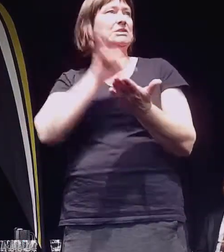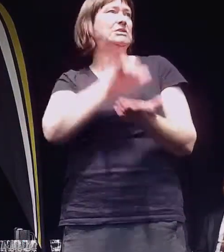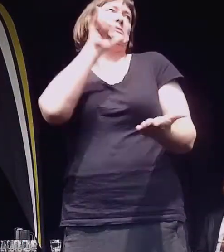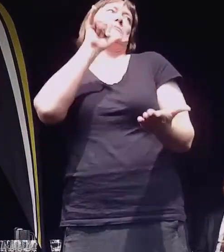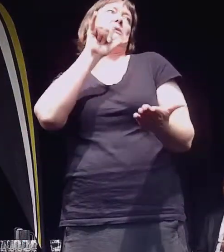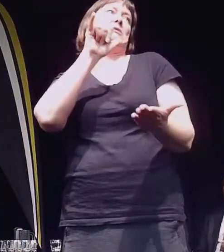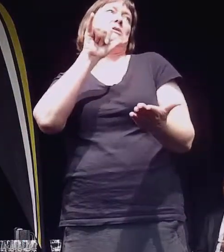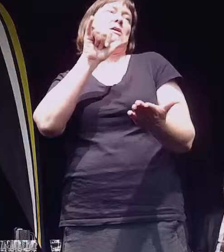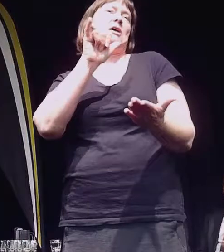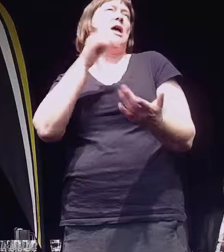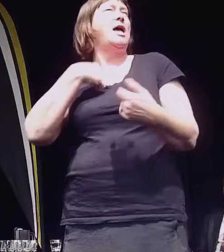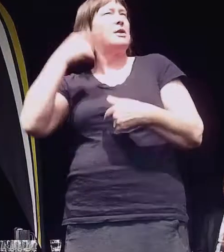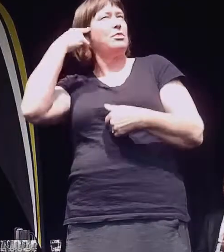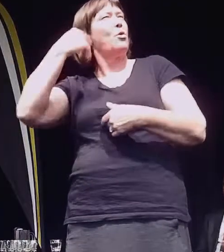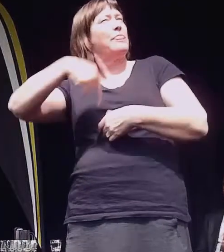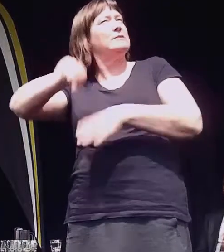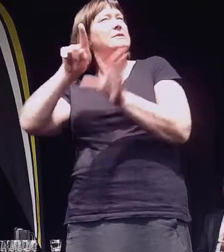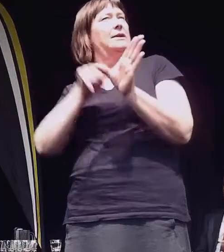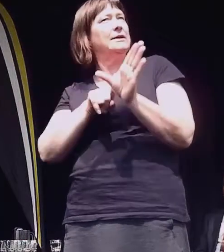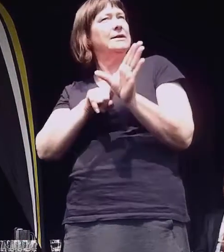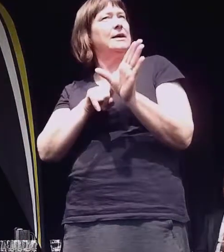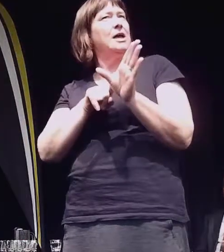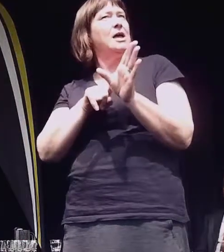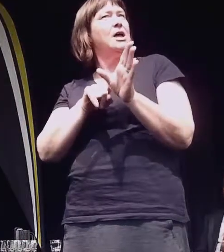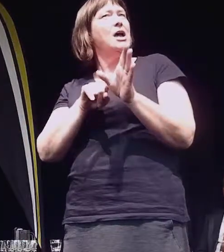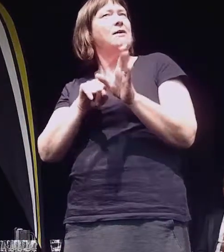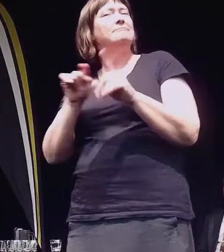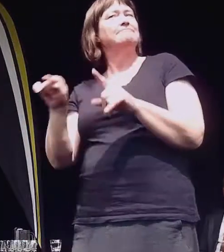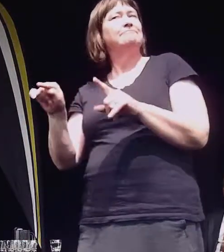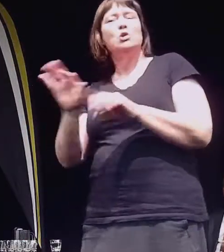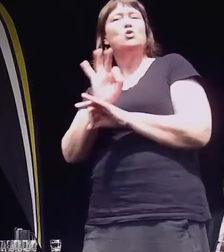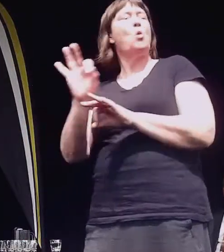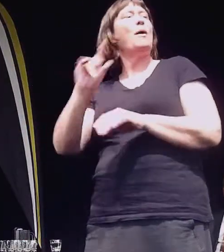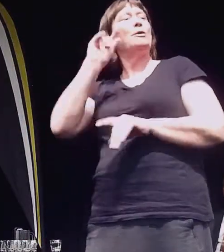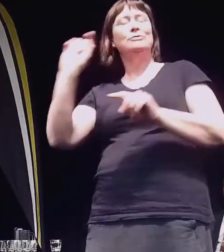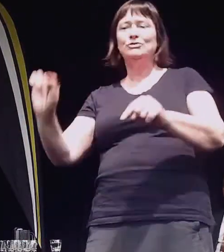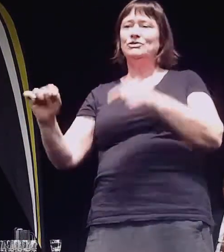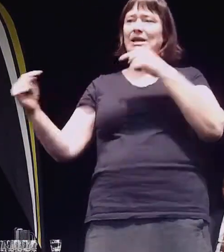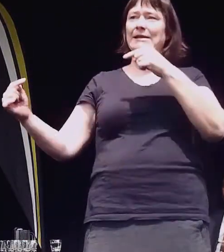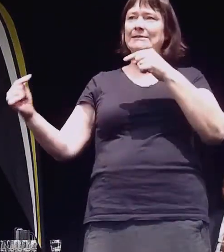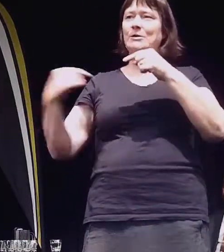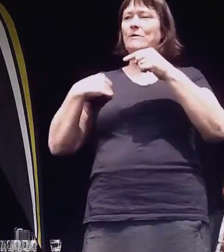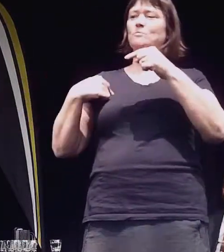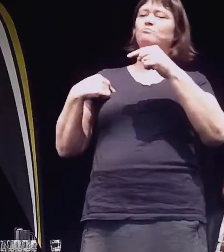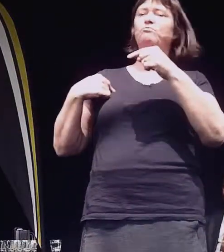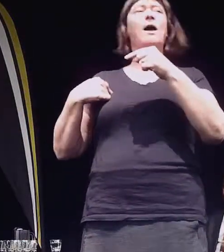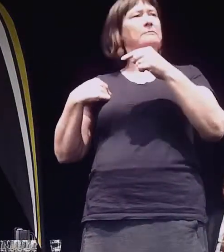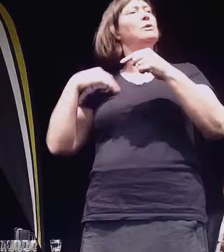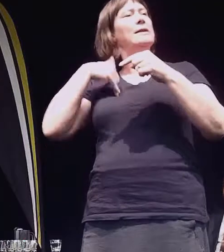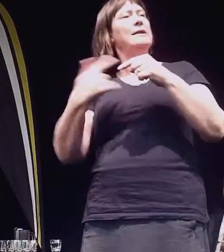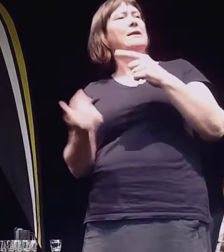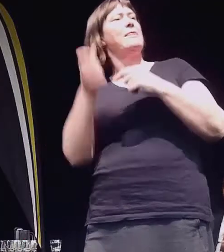there wasn't going to be a credible challenger. So that's why I stood for the mayoral team.